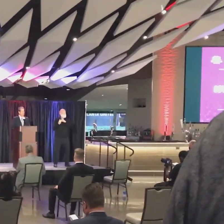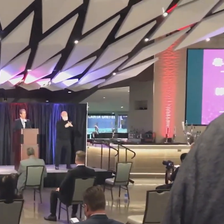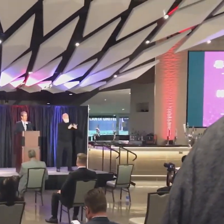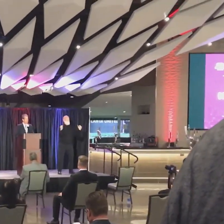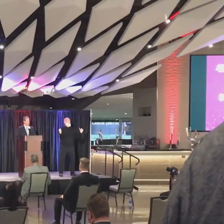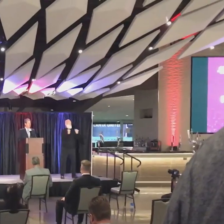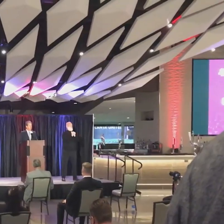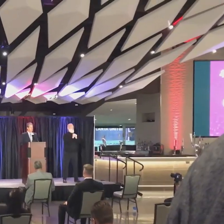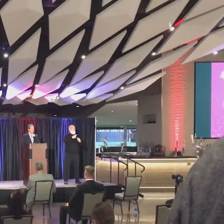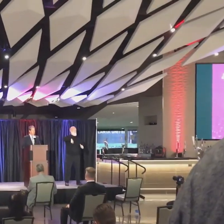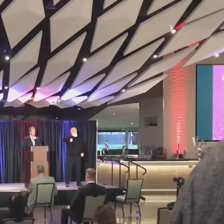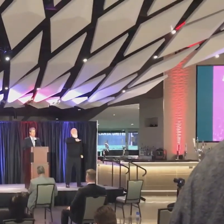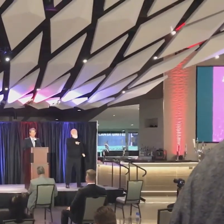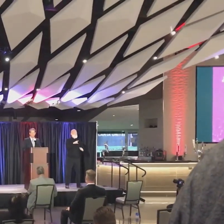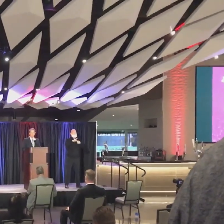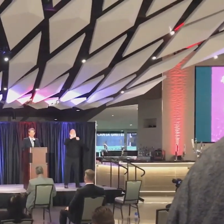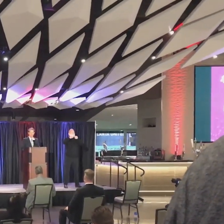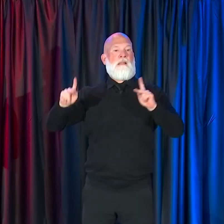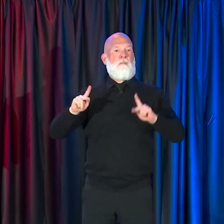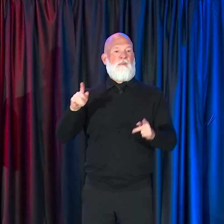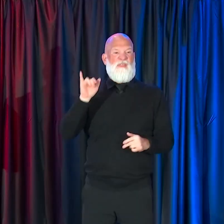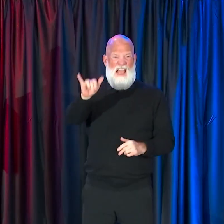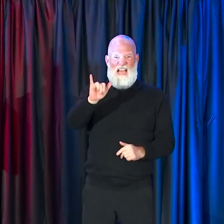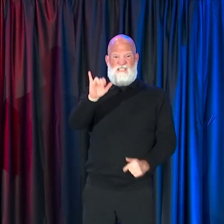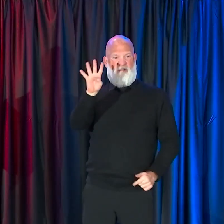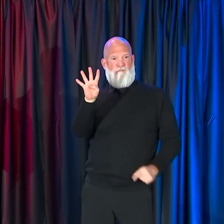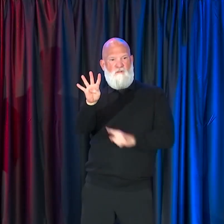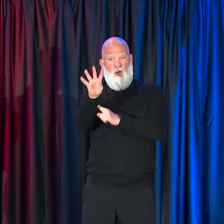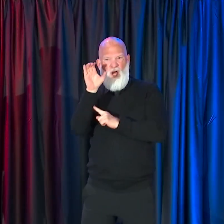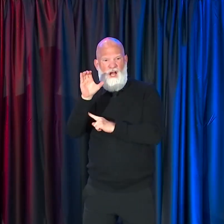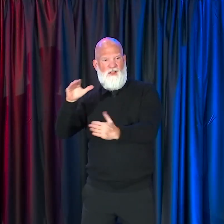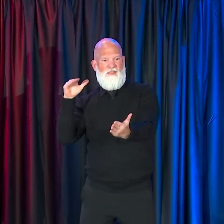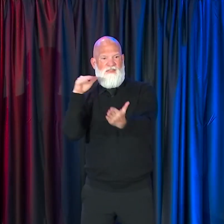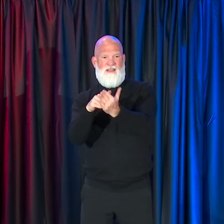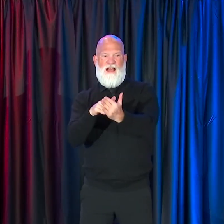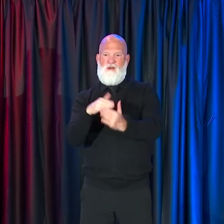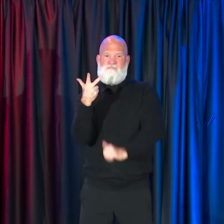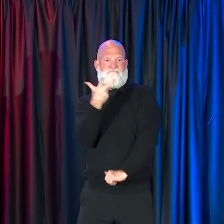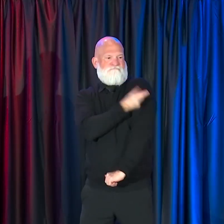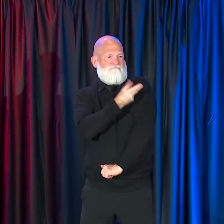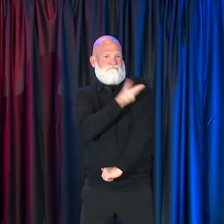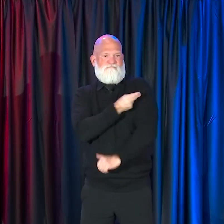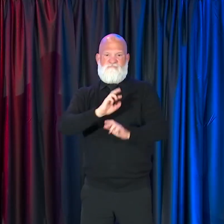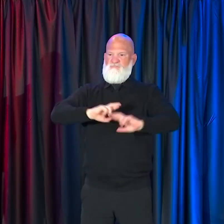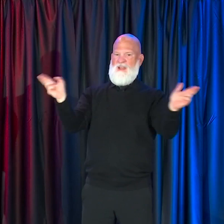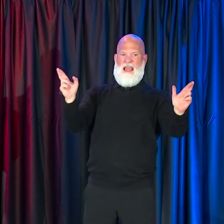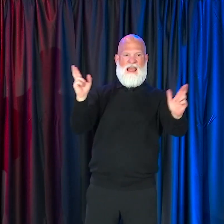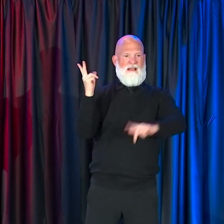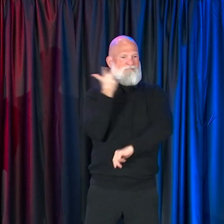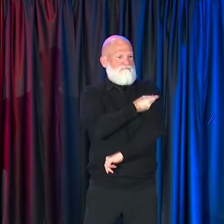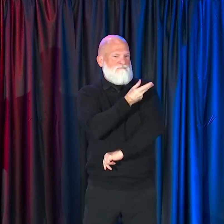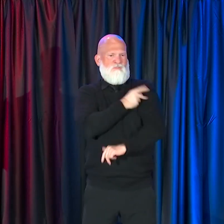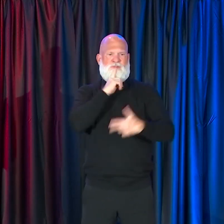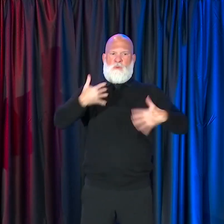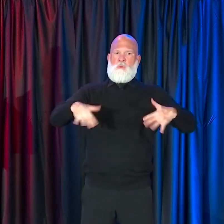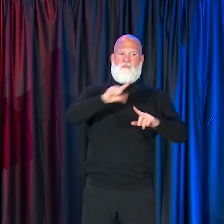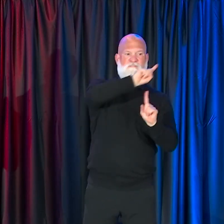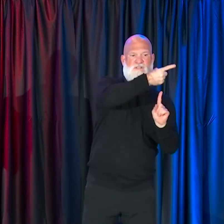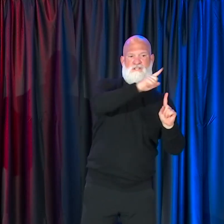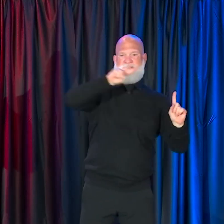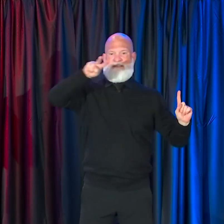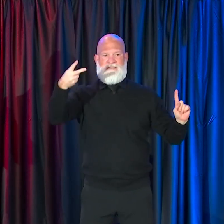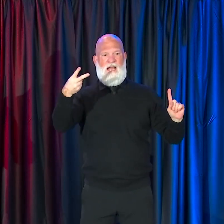by federal and local agencies to make it happen. Really out of the box thinking that they're doing here with flexible times, flexible hours,